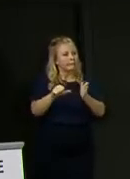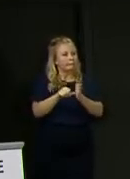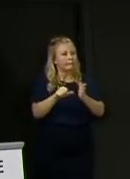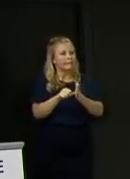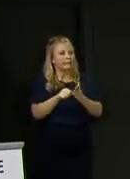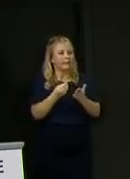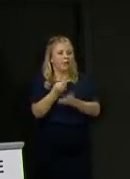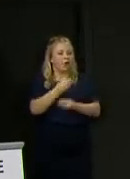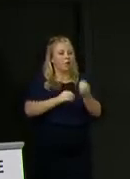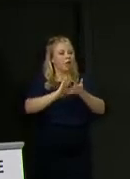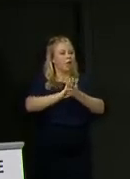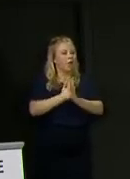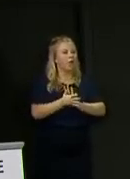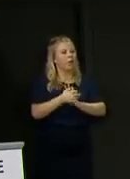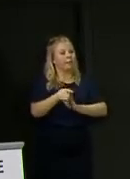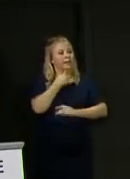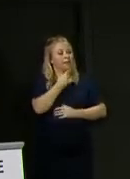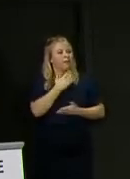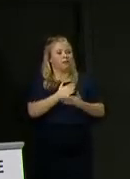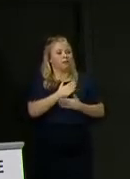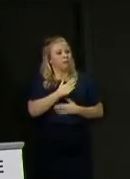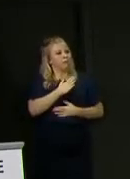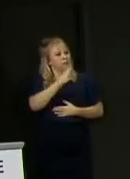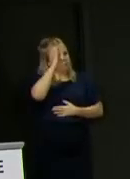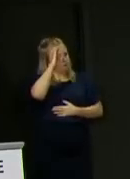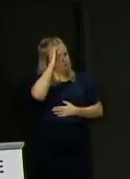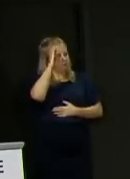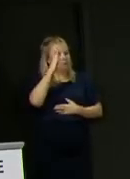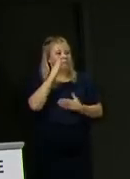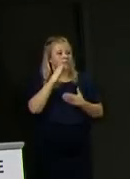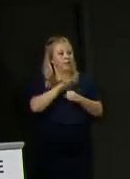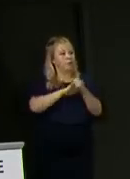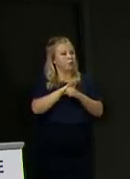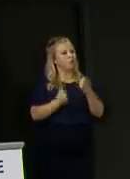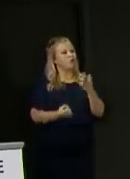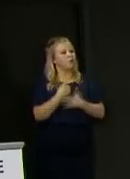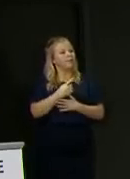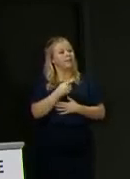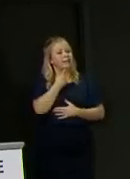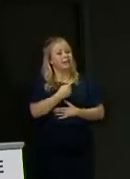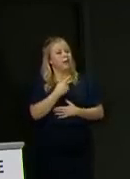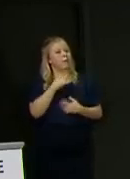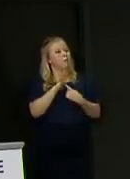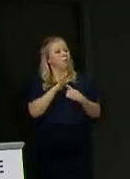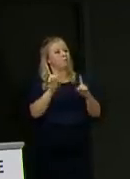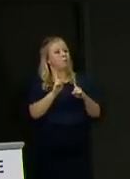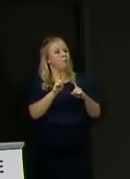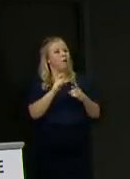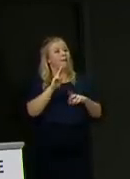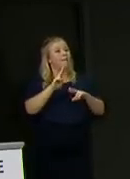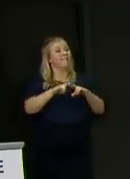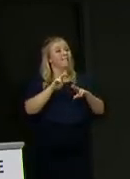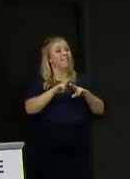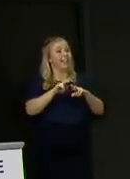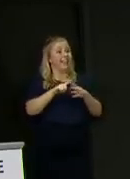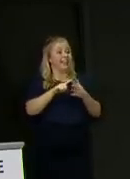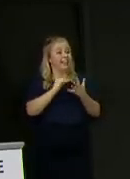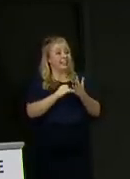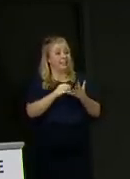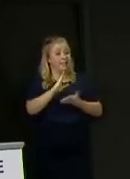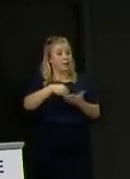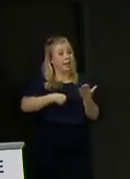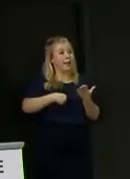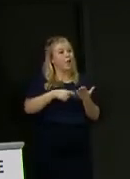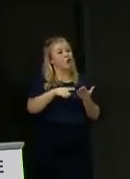economic arm again. And they say they're in a very serious state and they stress the importance of tuition fees. Will you guarantee that you will not